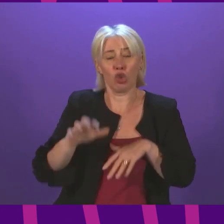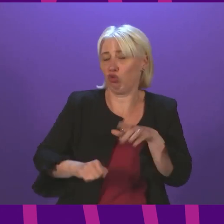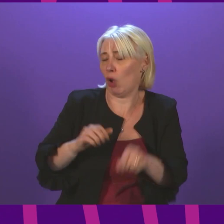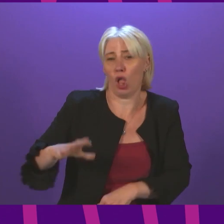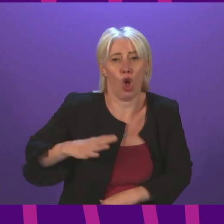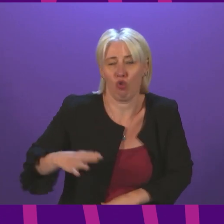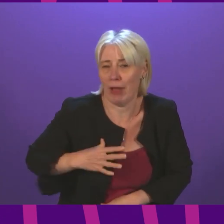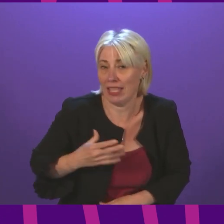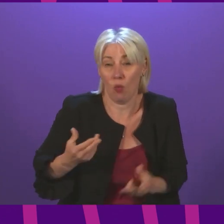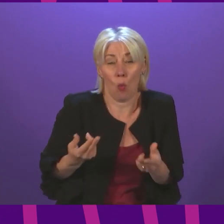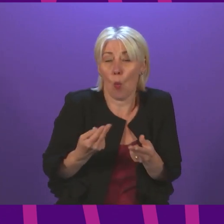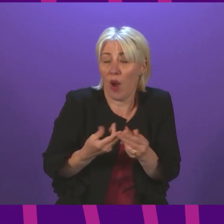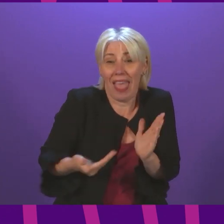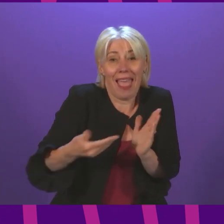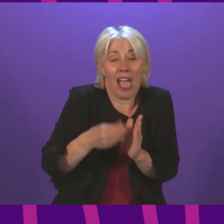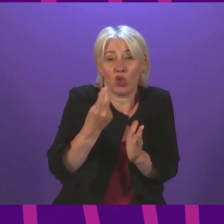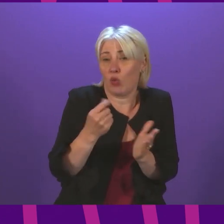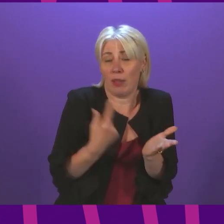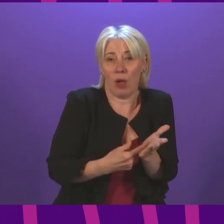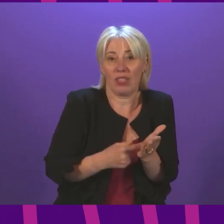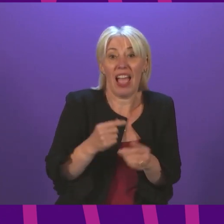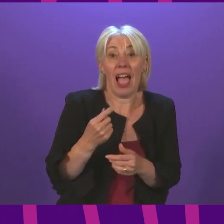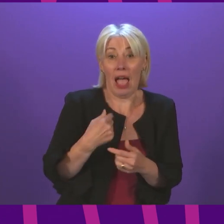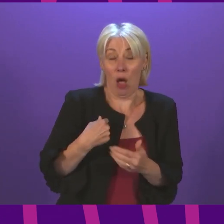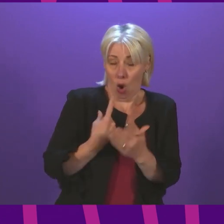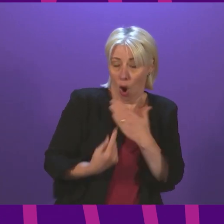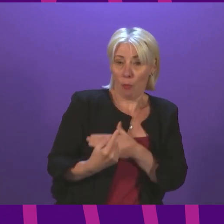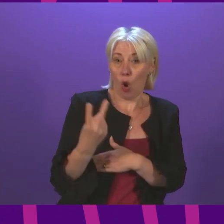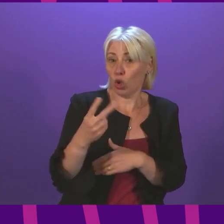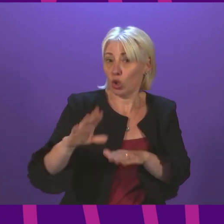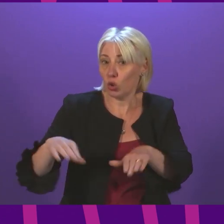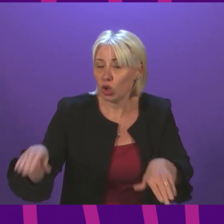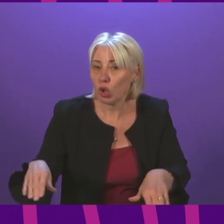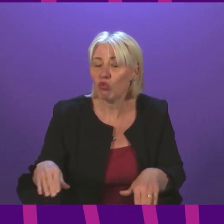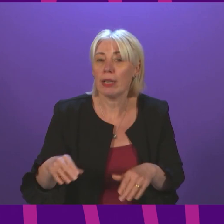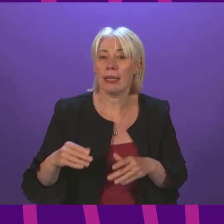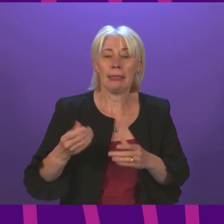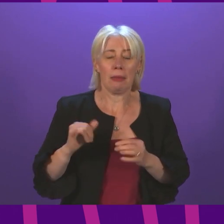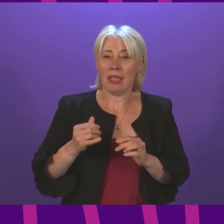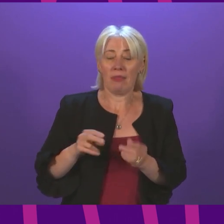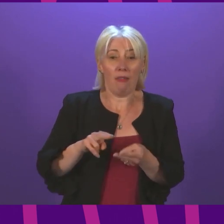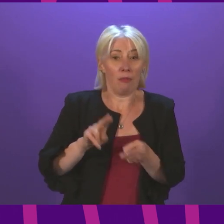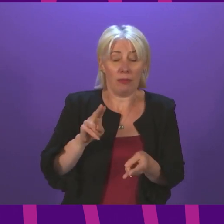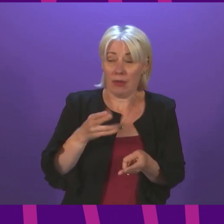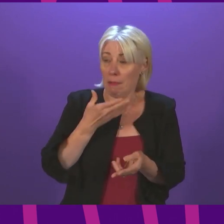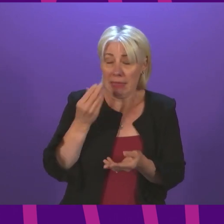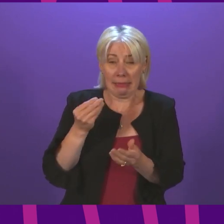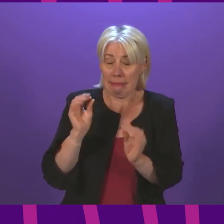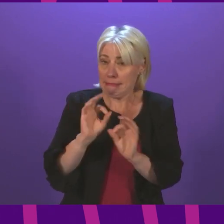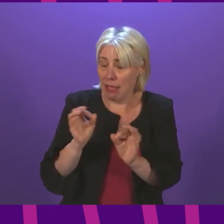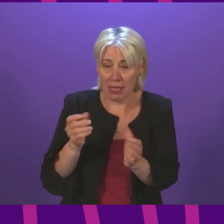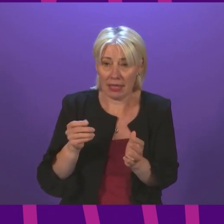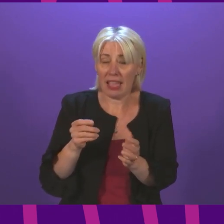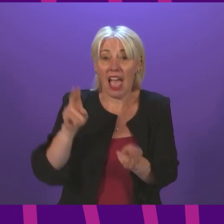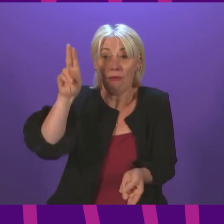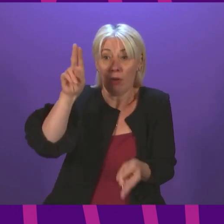with the uplift. I'm a single mum of two and even with the uplift I've gone weeks with nothing. If they take this money away I'll